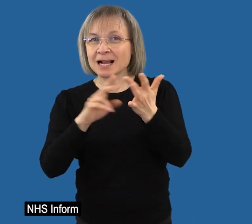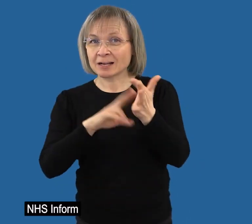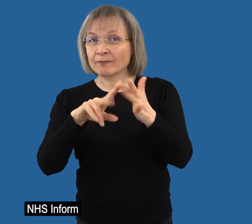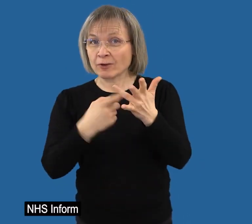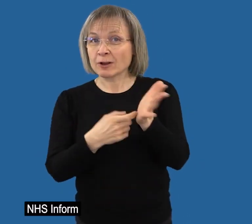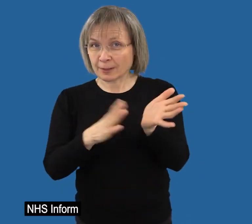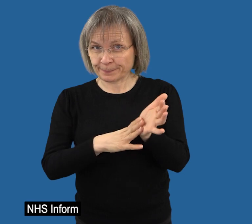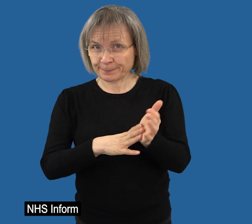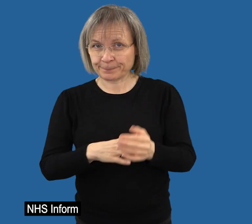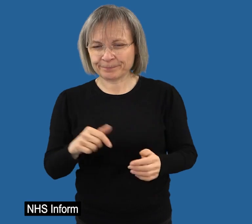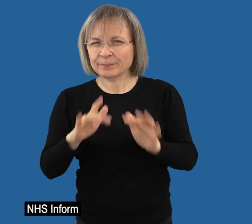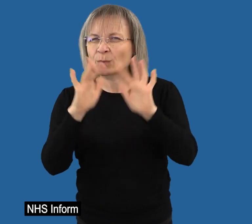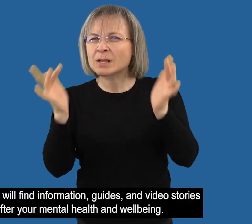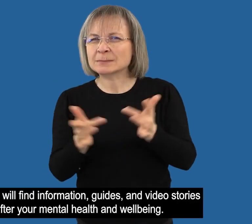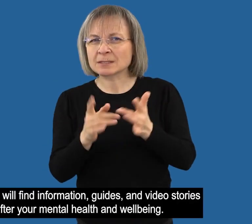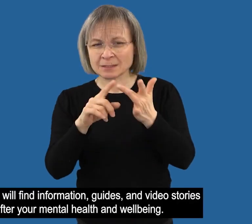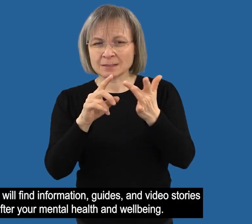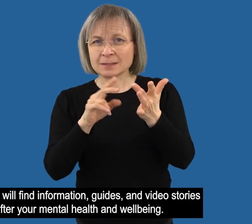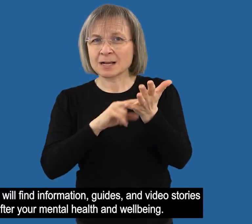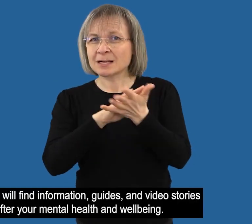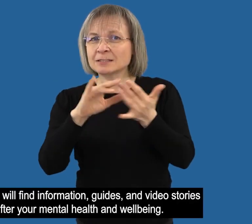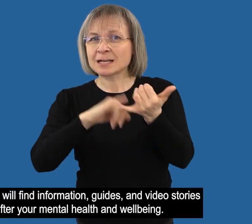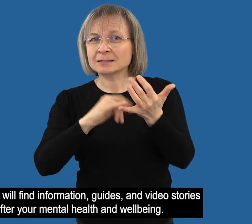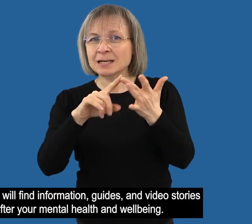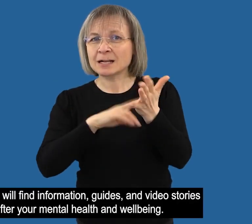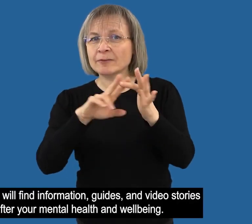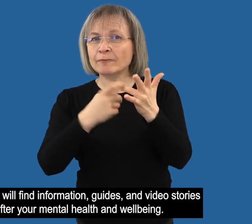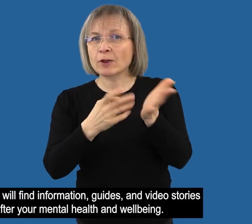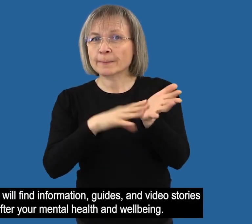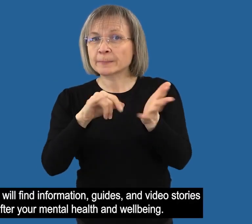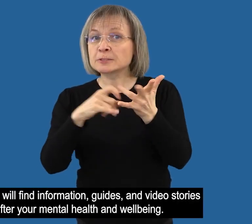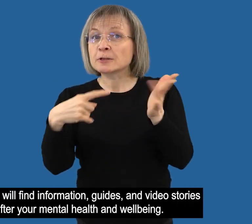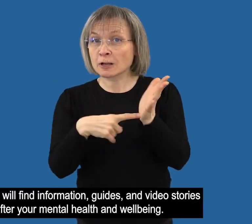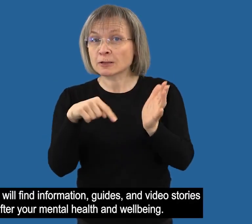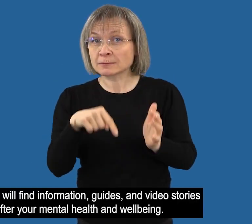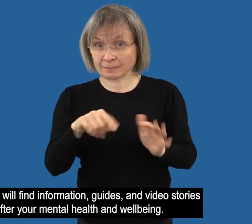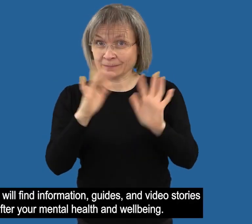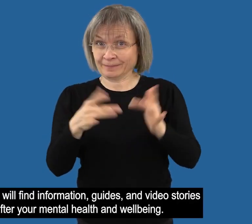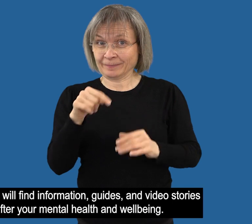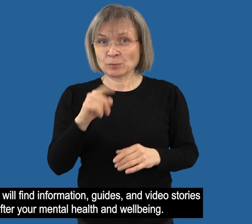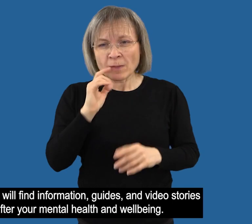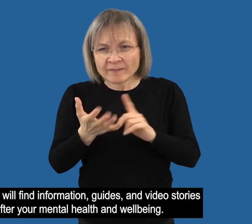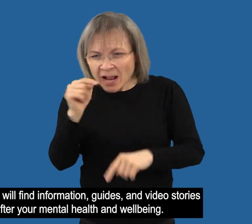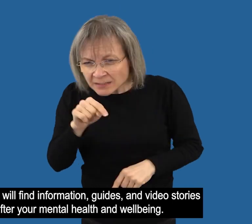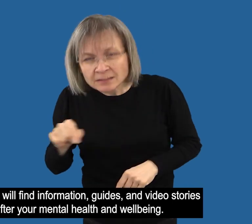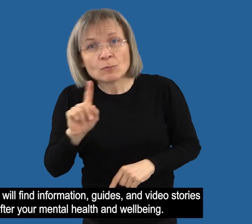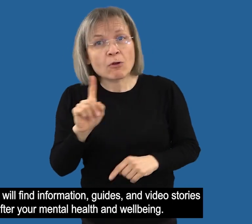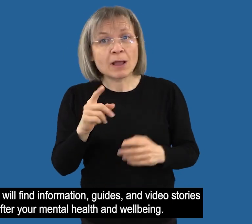NHS Inform At nhsinform.scot, you will find information, guides,